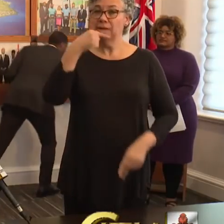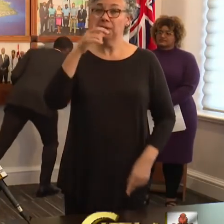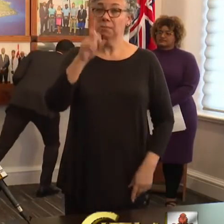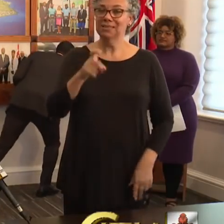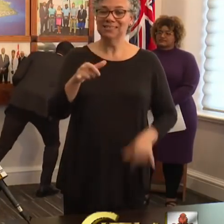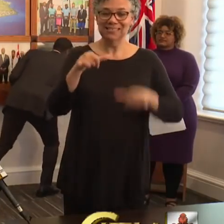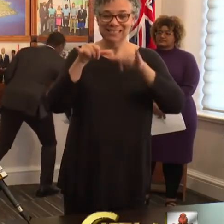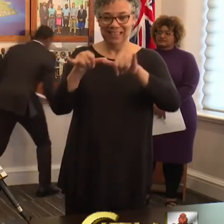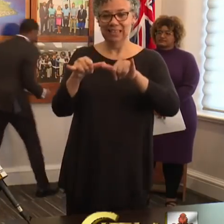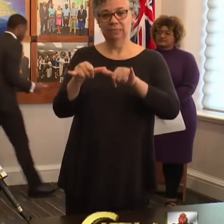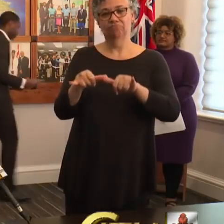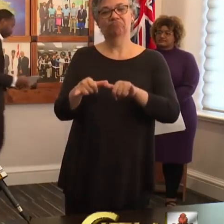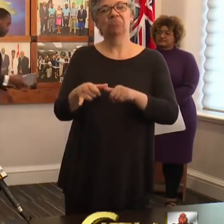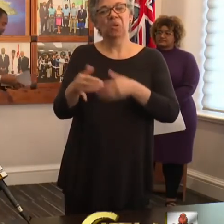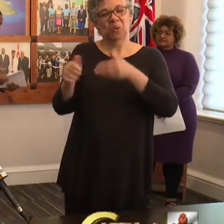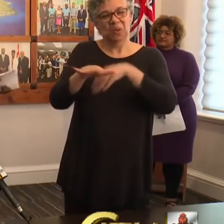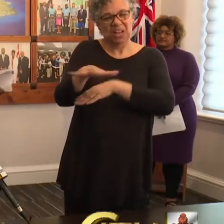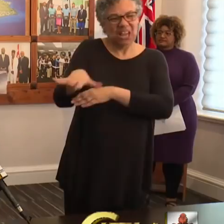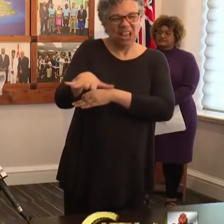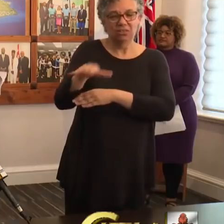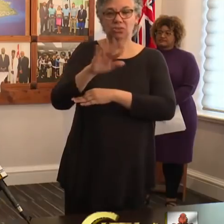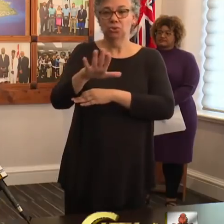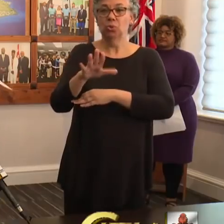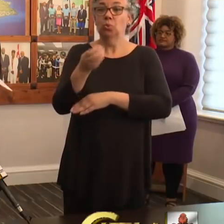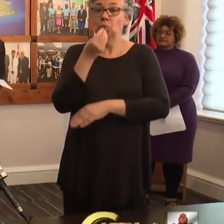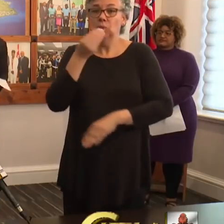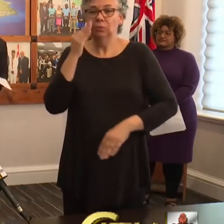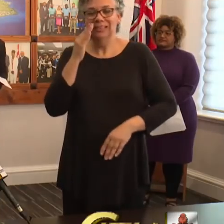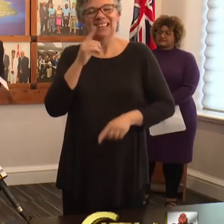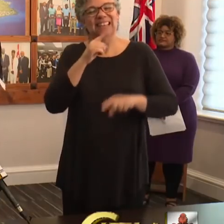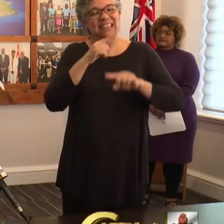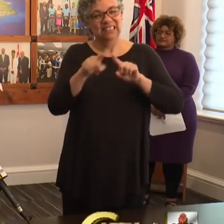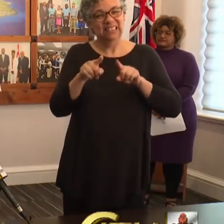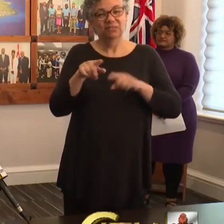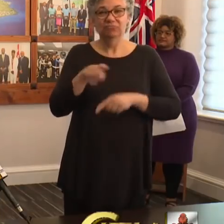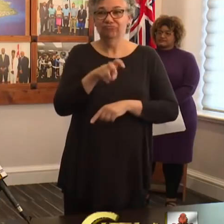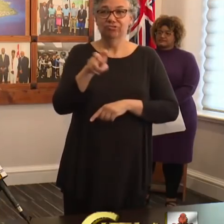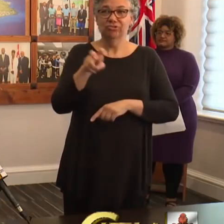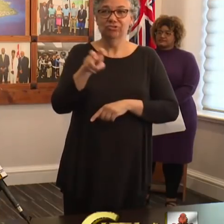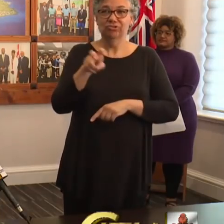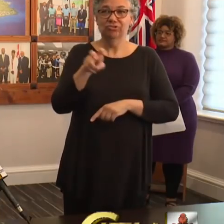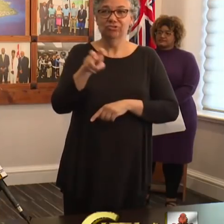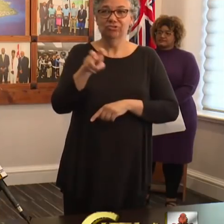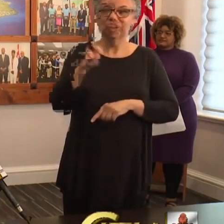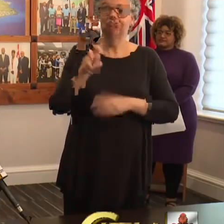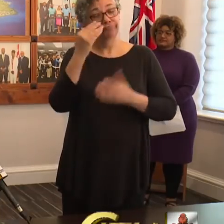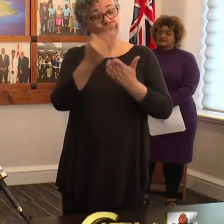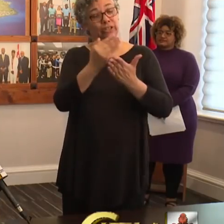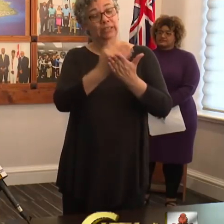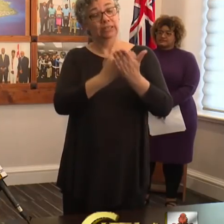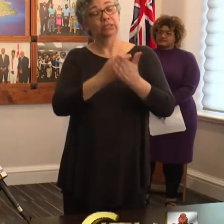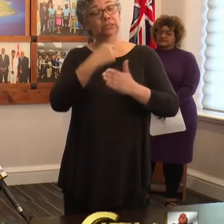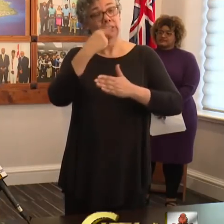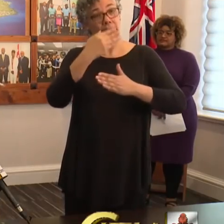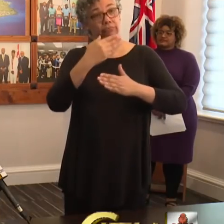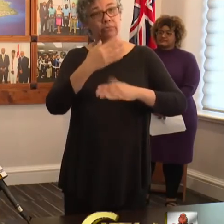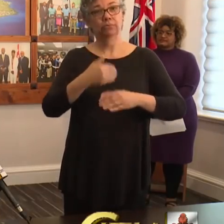areas of their properties, other than for specified travel above for the period of the community measures.